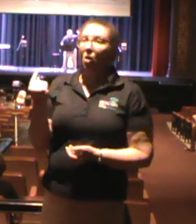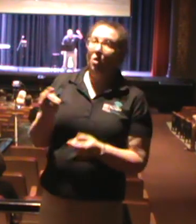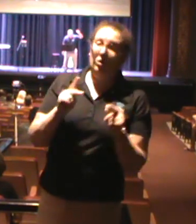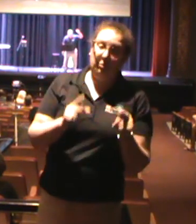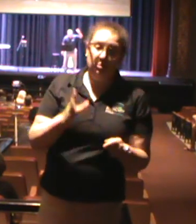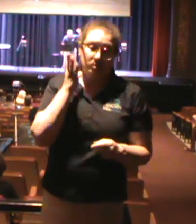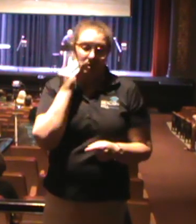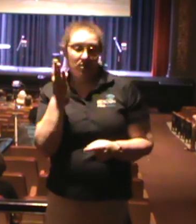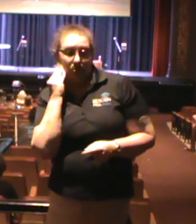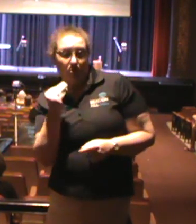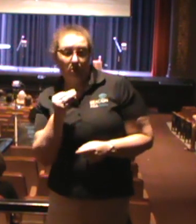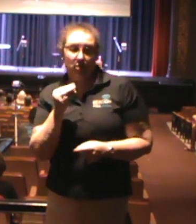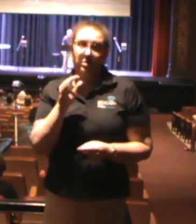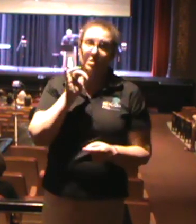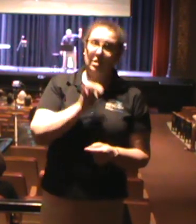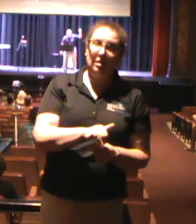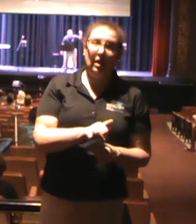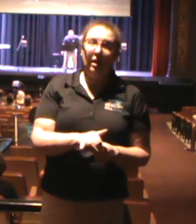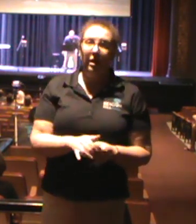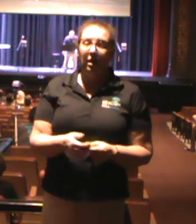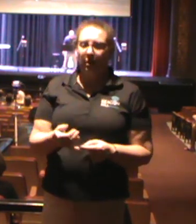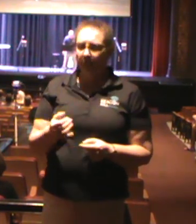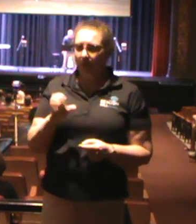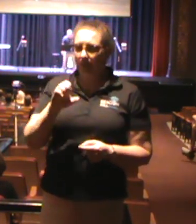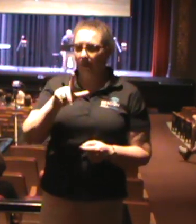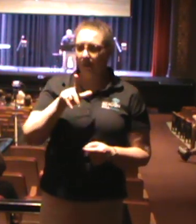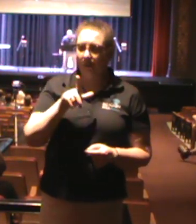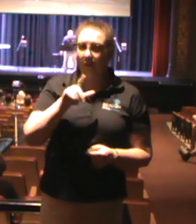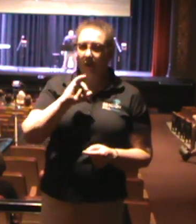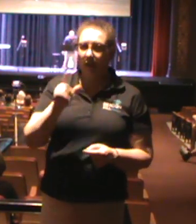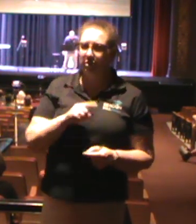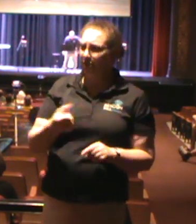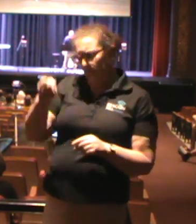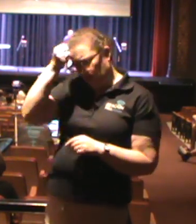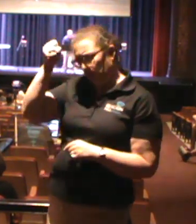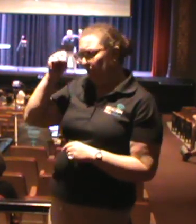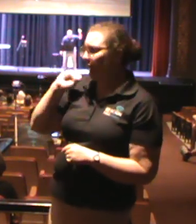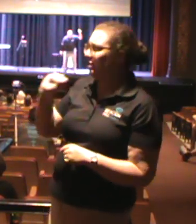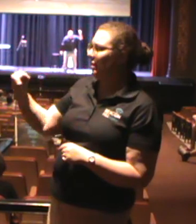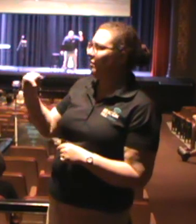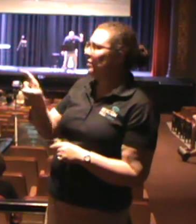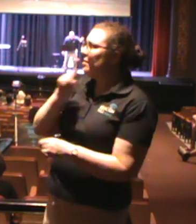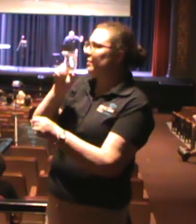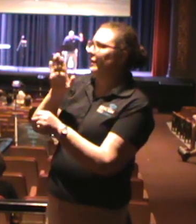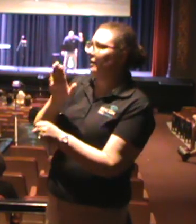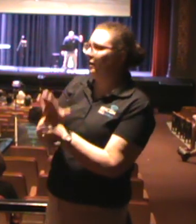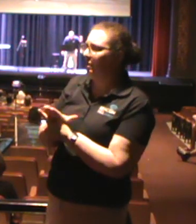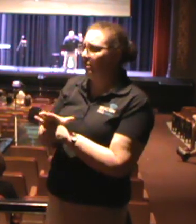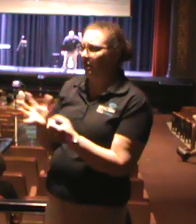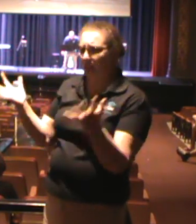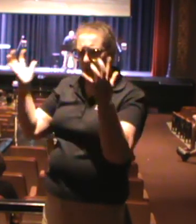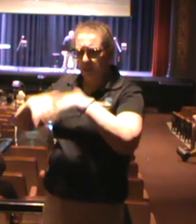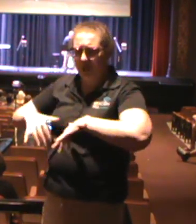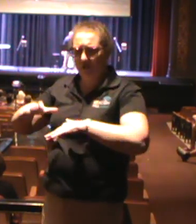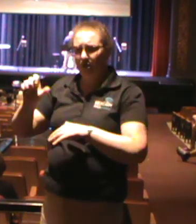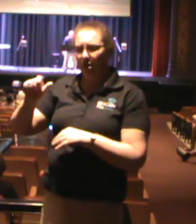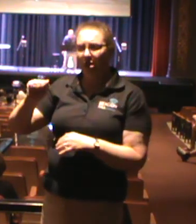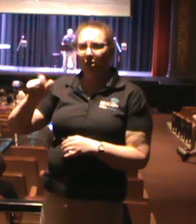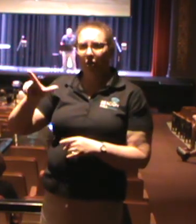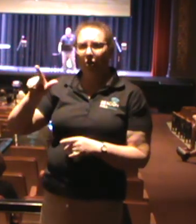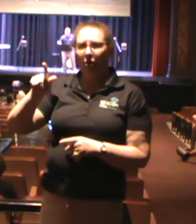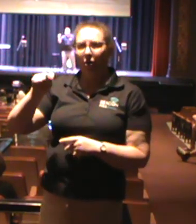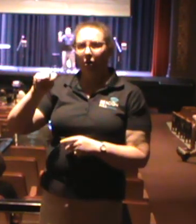through. Elijah says they have rejected the covenant. They're tearing down the altars. They're killing prophets. And now I'm running for my